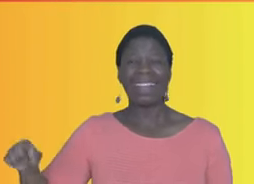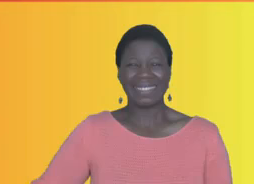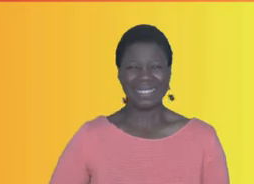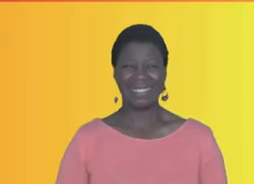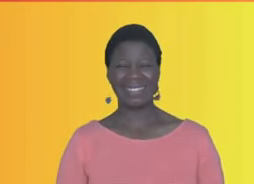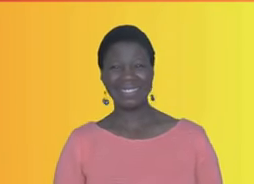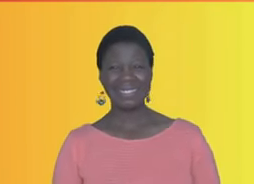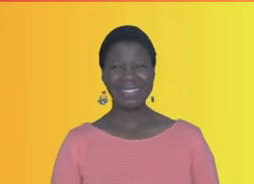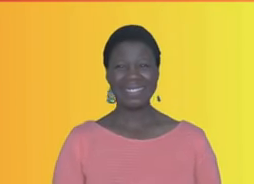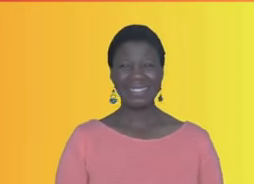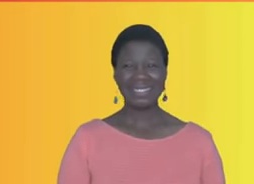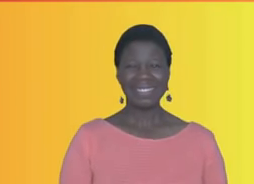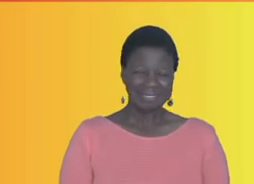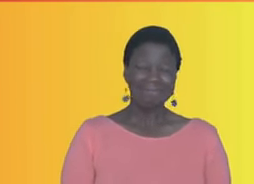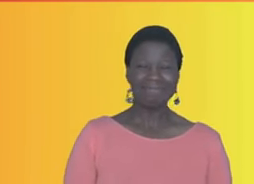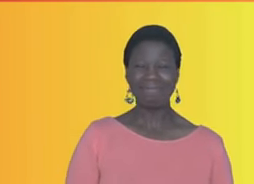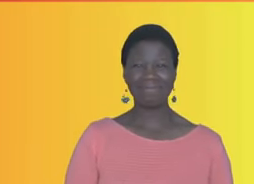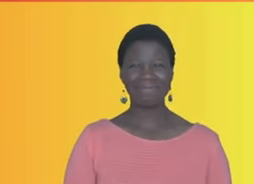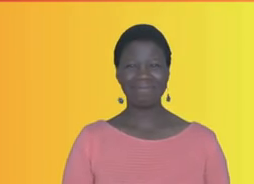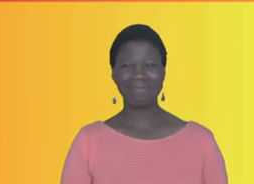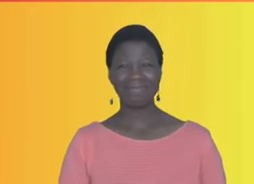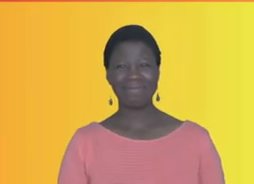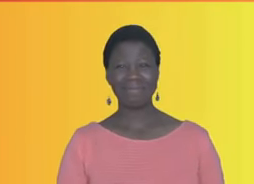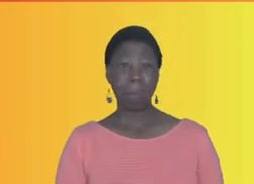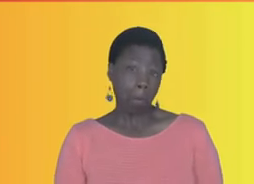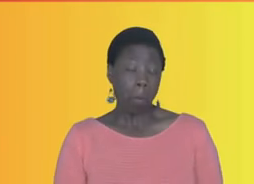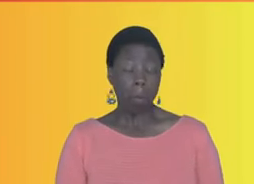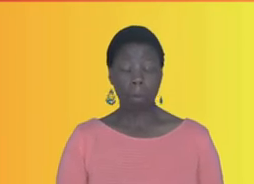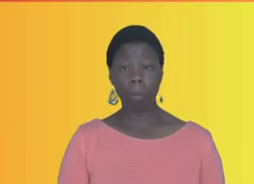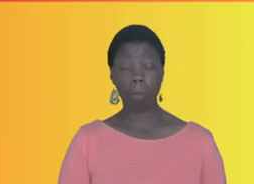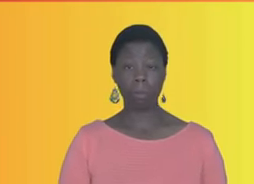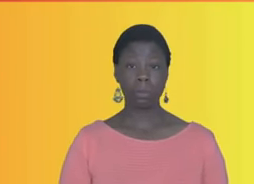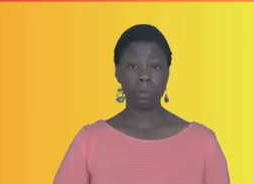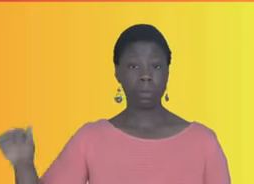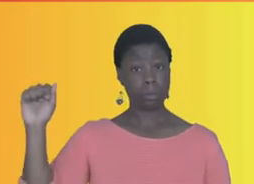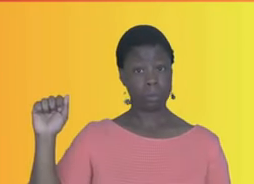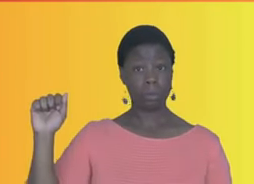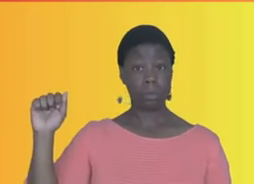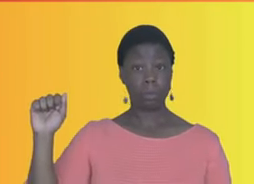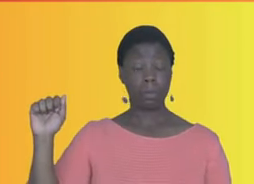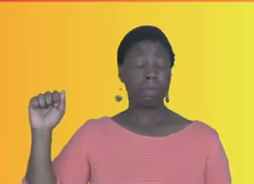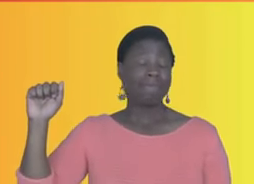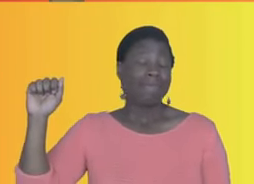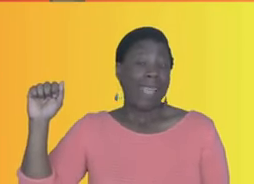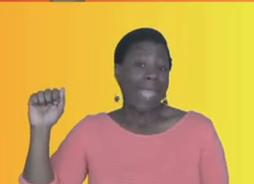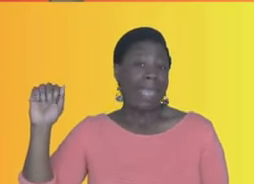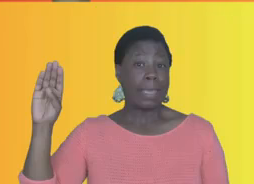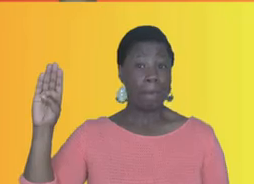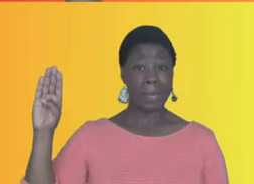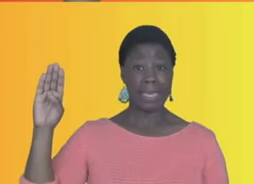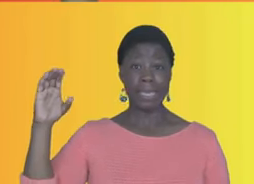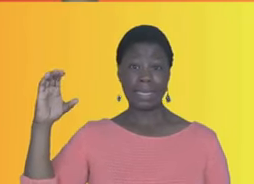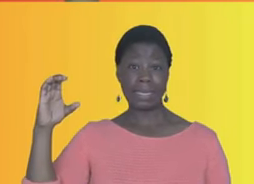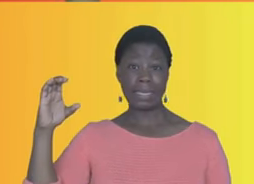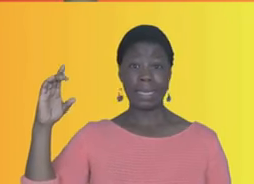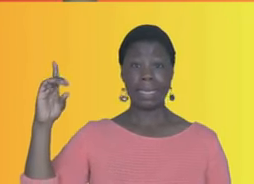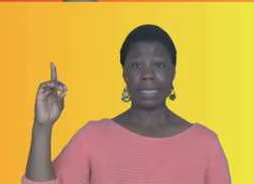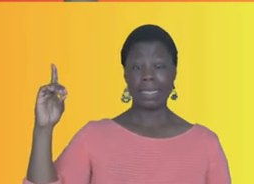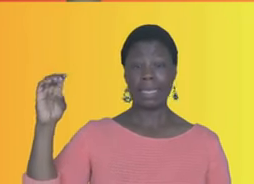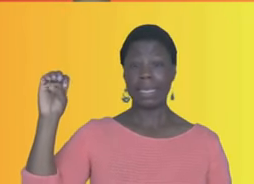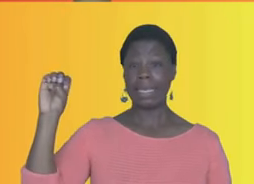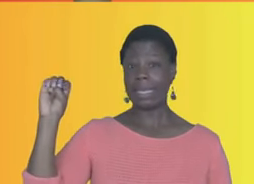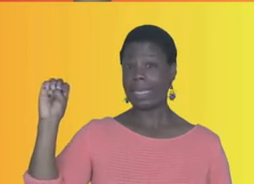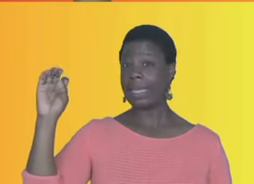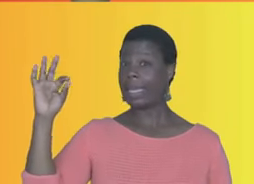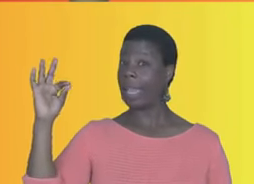good job faster okay a B C